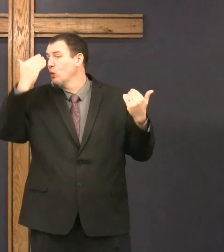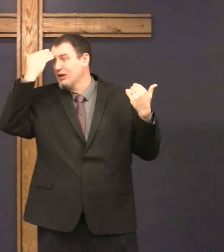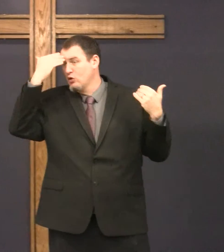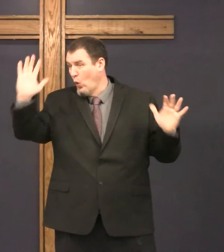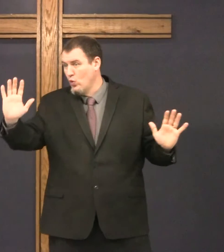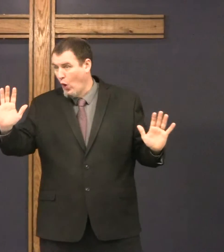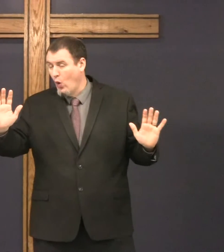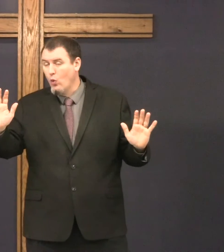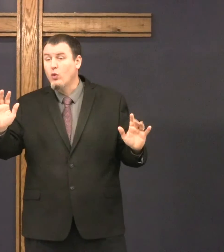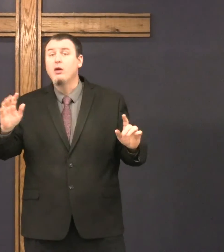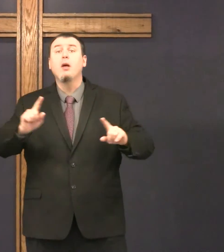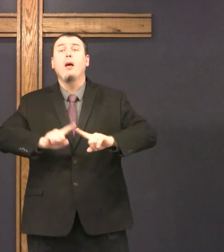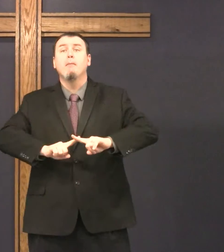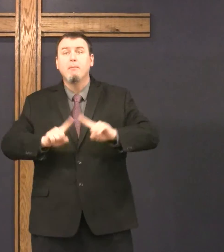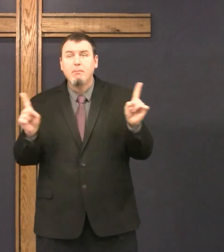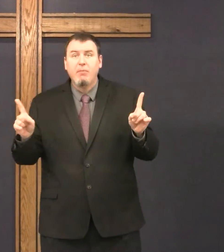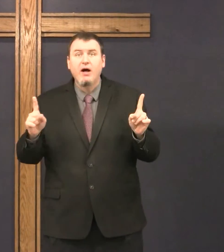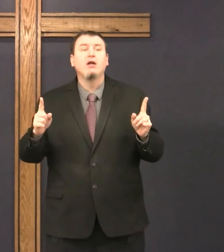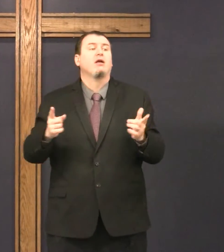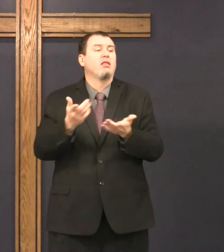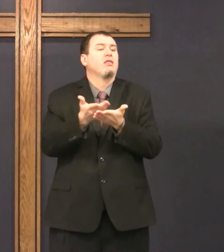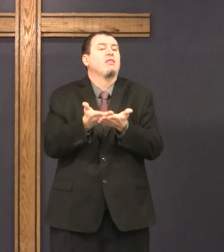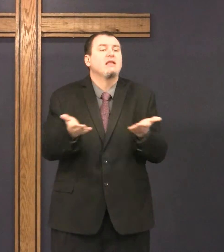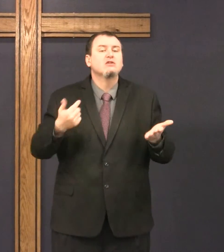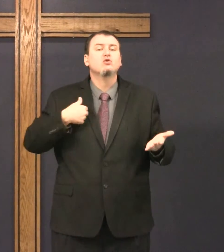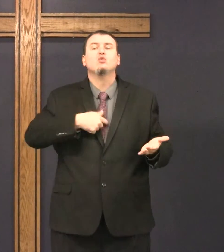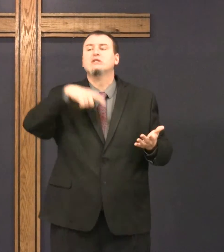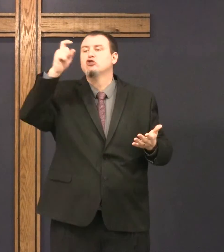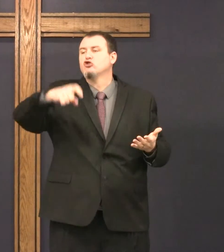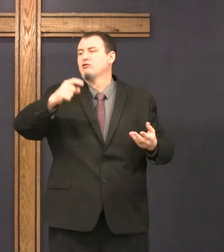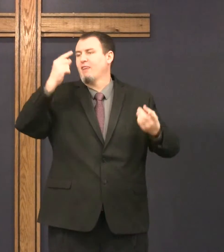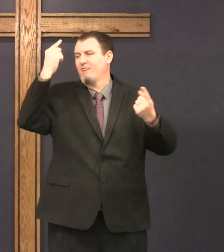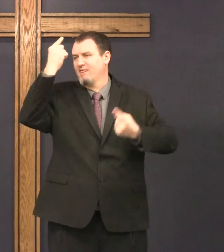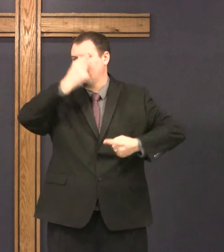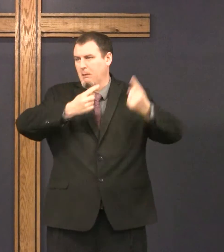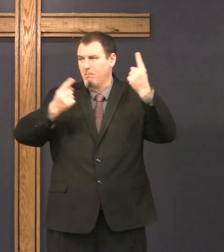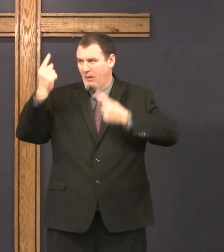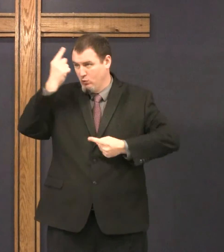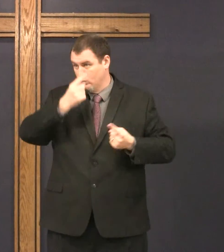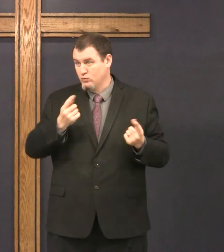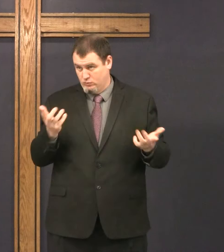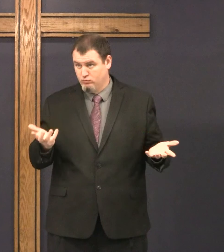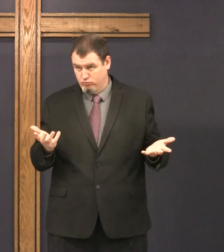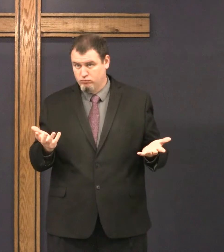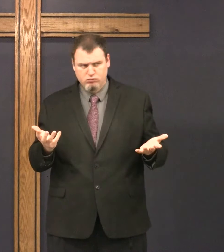people he knew. Most of that we don't know. But things that we should think about.